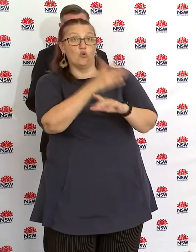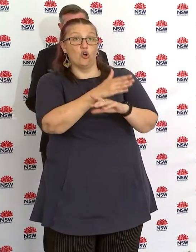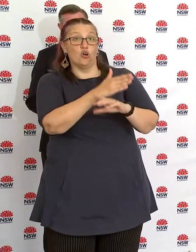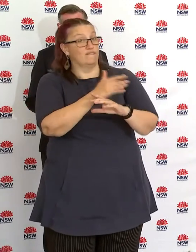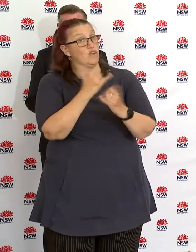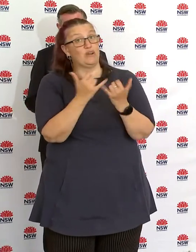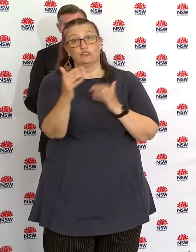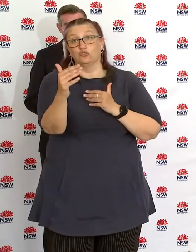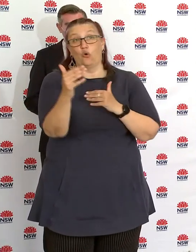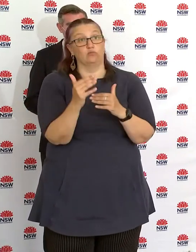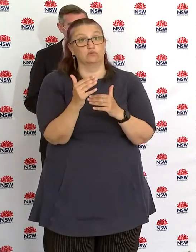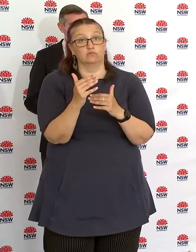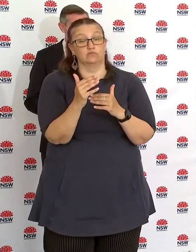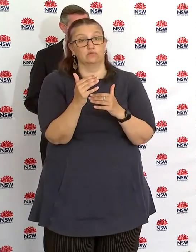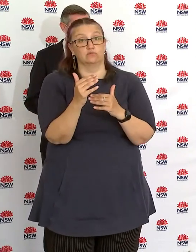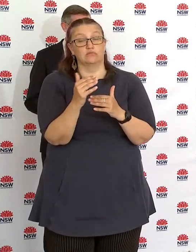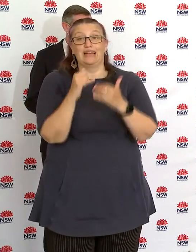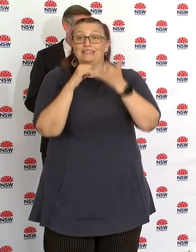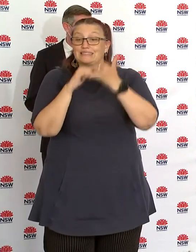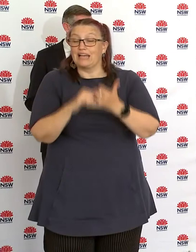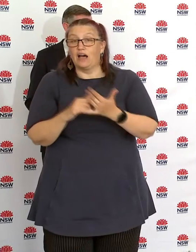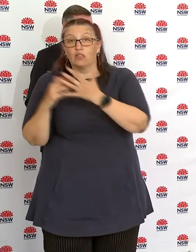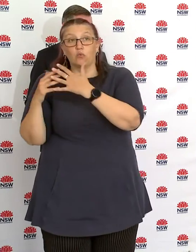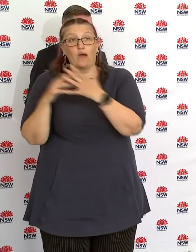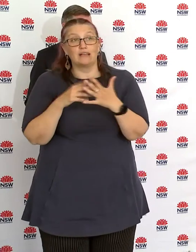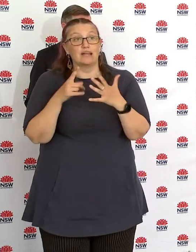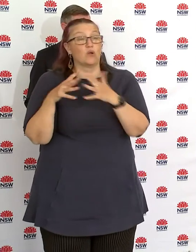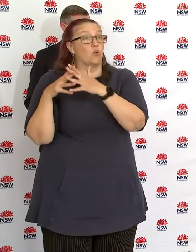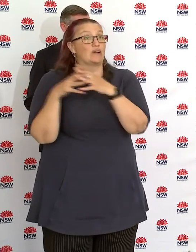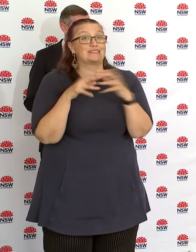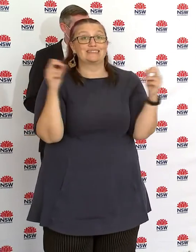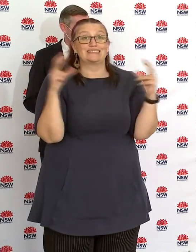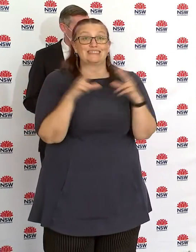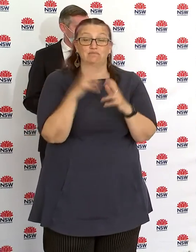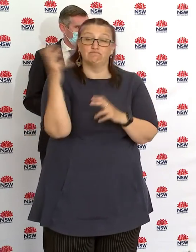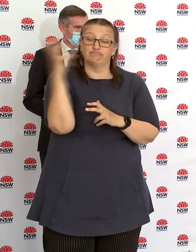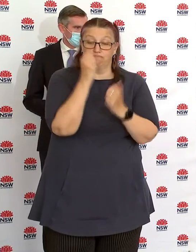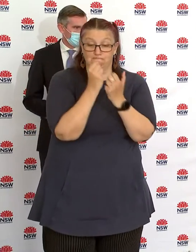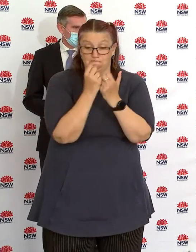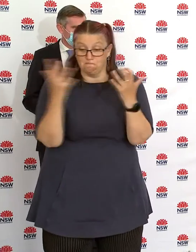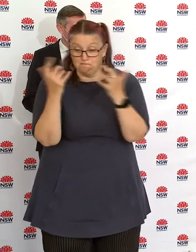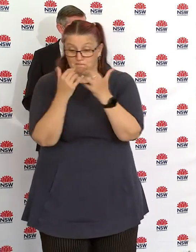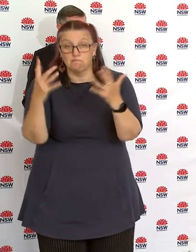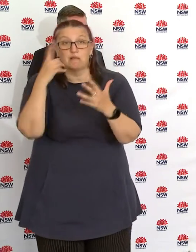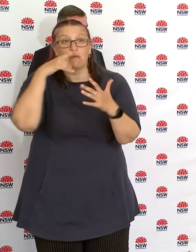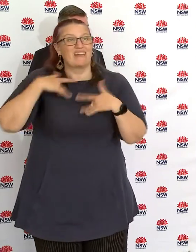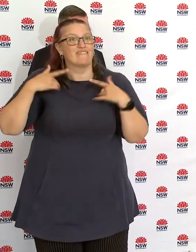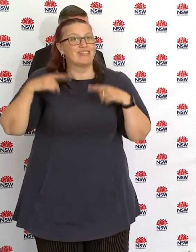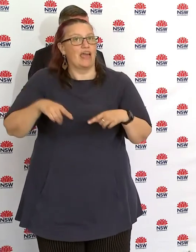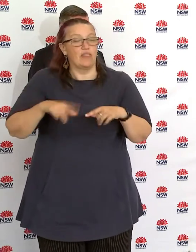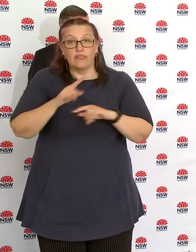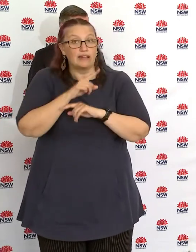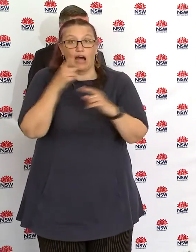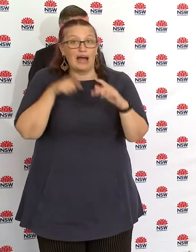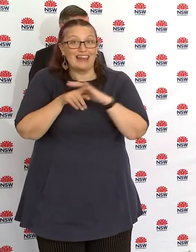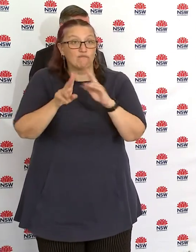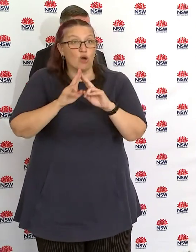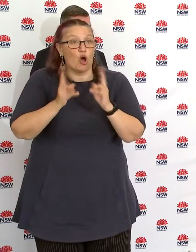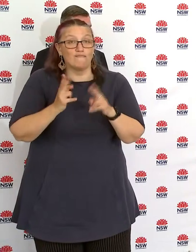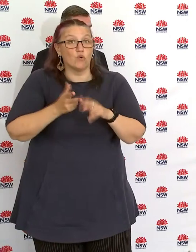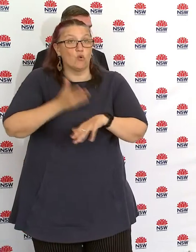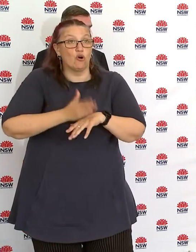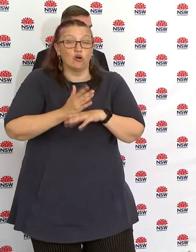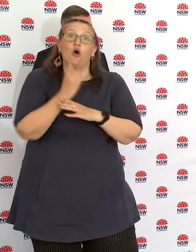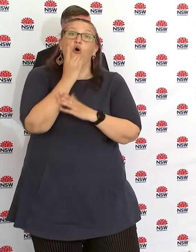most highly populated parts of our community in Greater Sydney, not able to leave their home for work unless they're